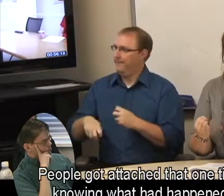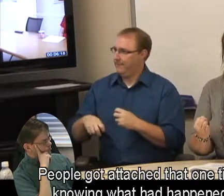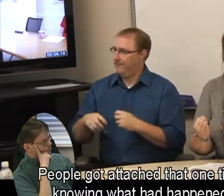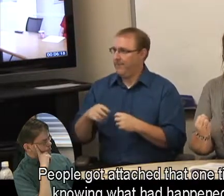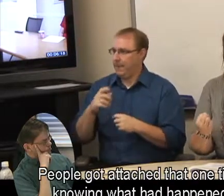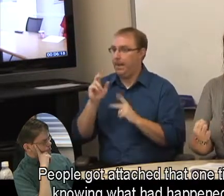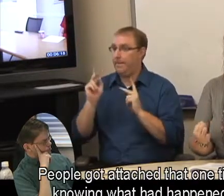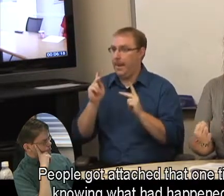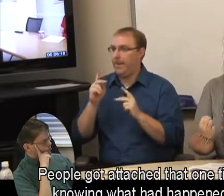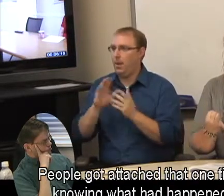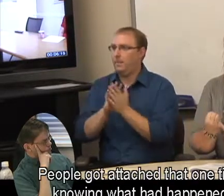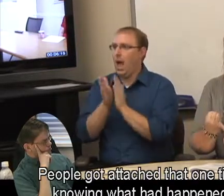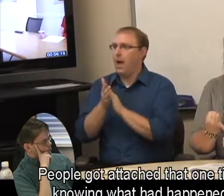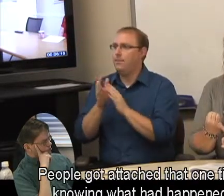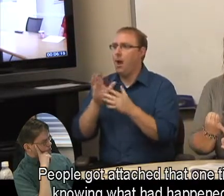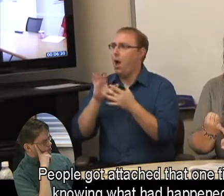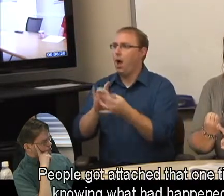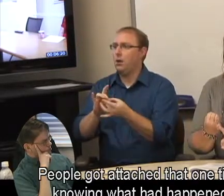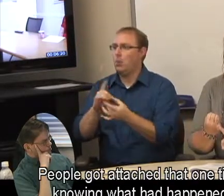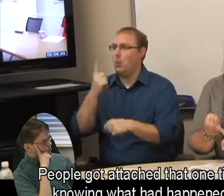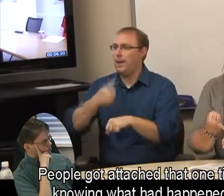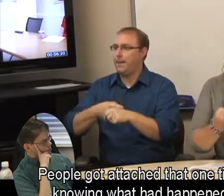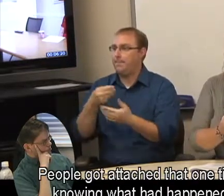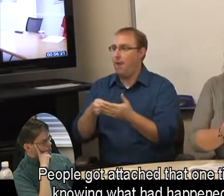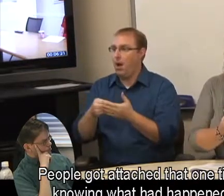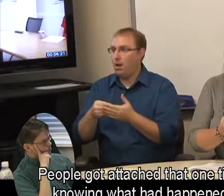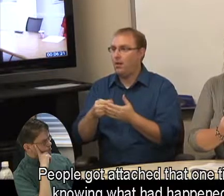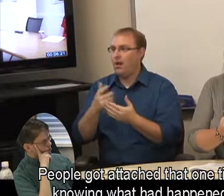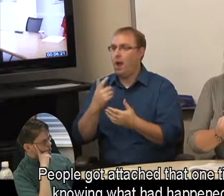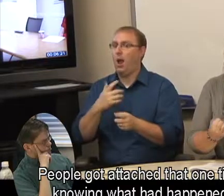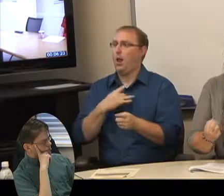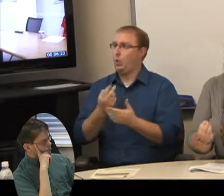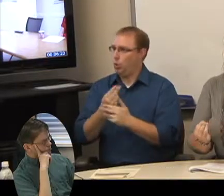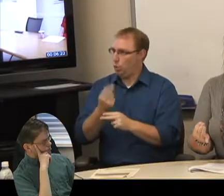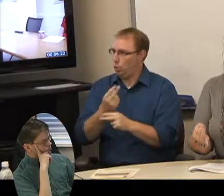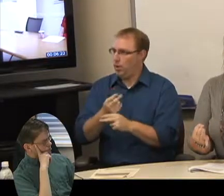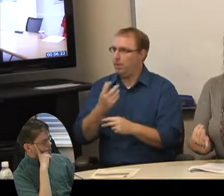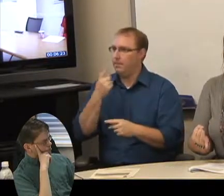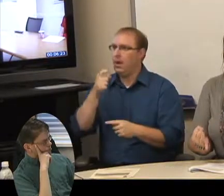you know, got attached to that one-time money, knowing what happened before.